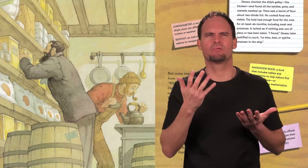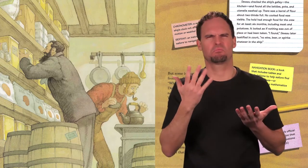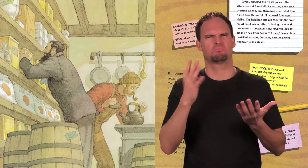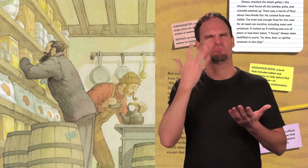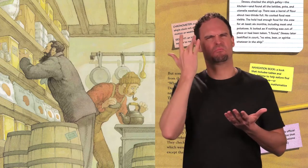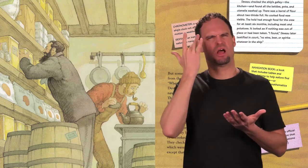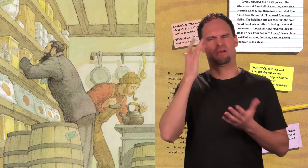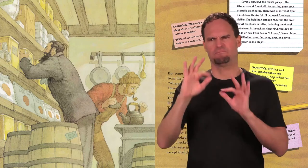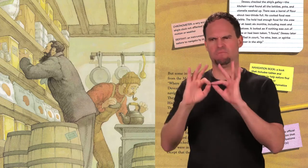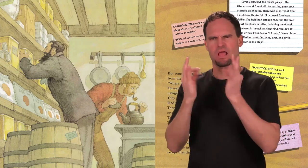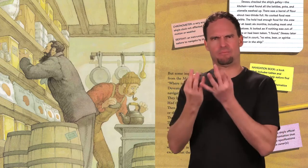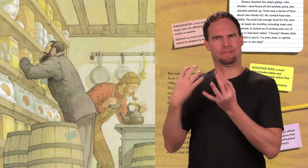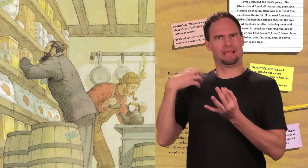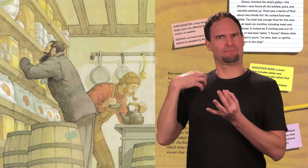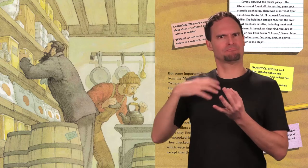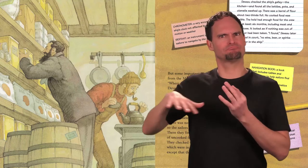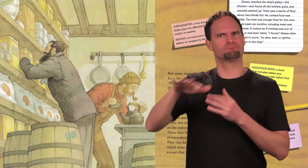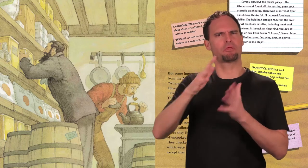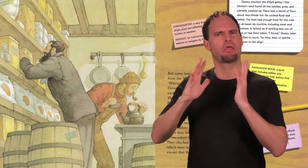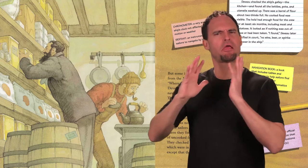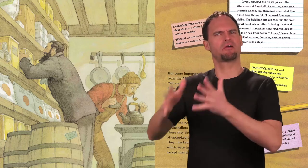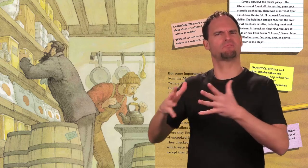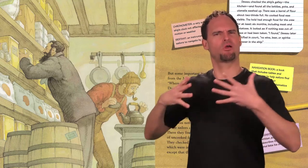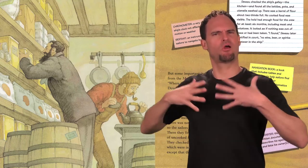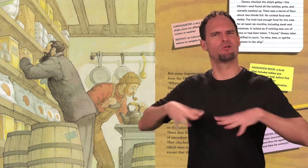their clothes, or the captain's wife her jewelry?